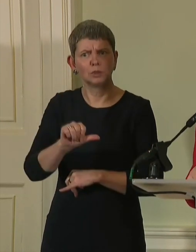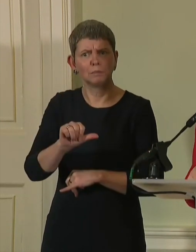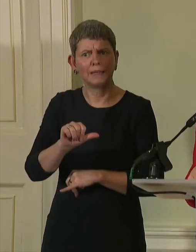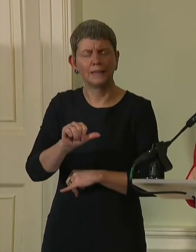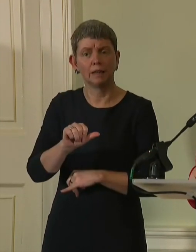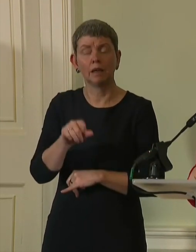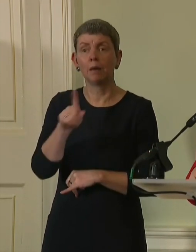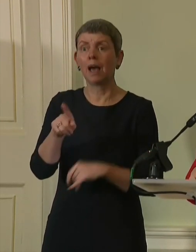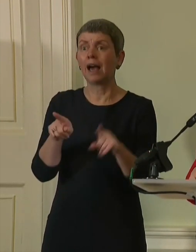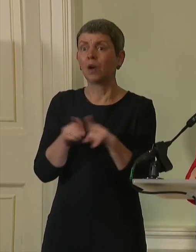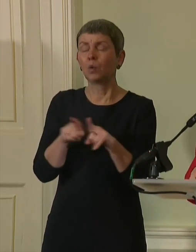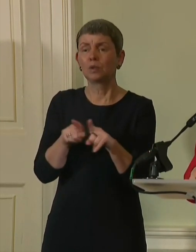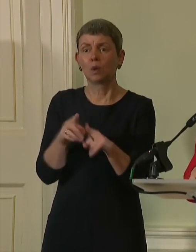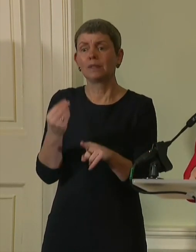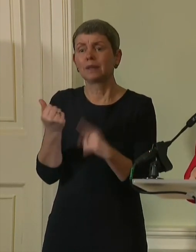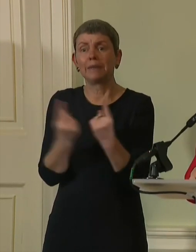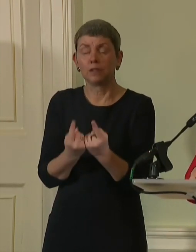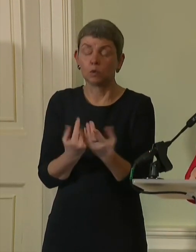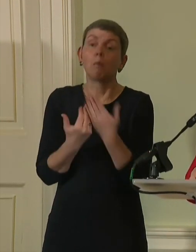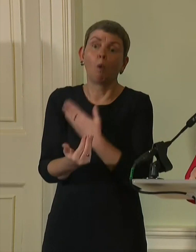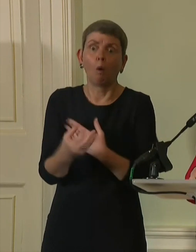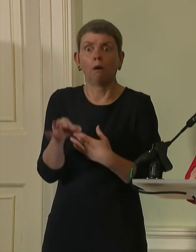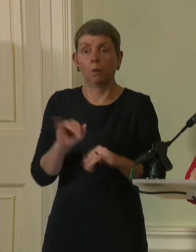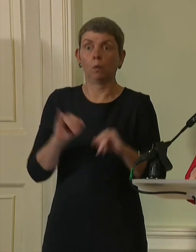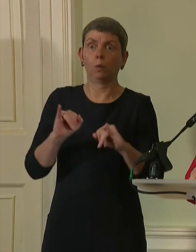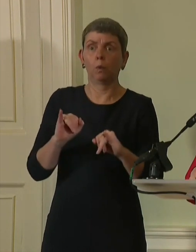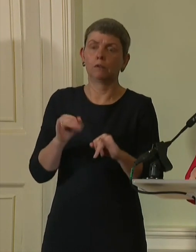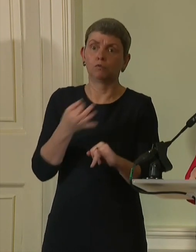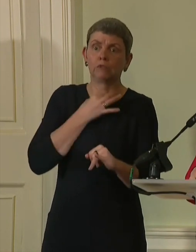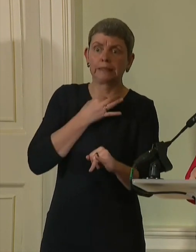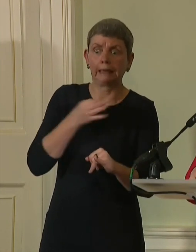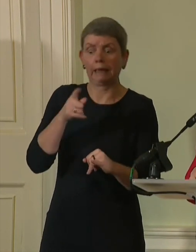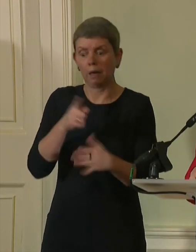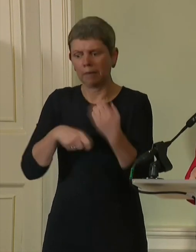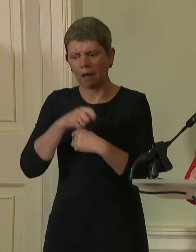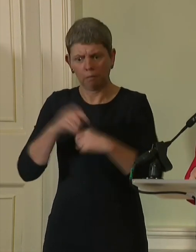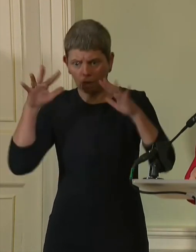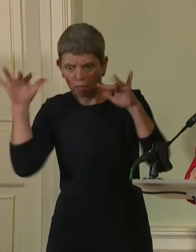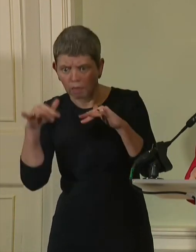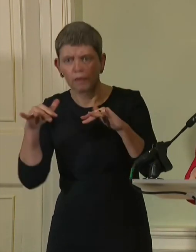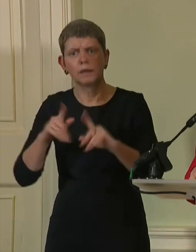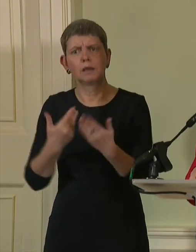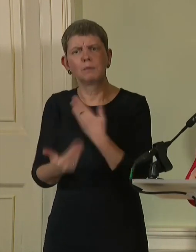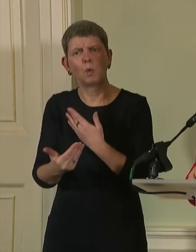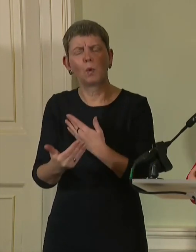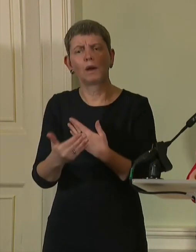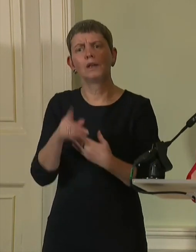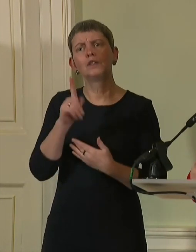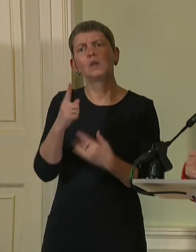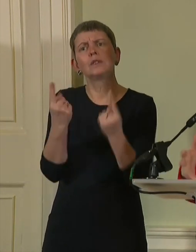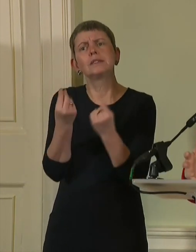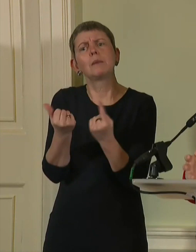up almost irrationally so. Too often I see issues presented and as a result viewed not on their own